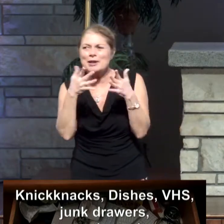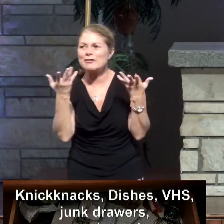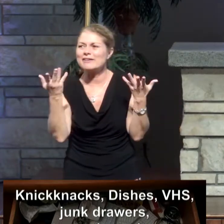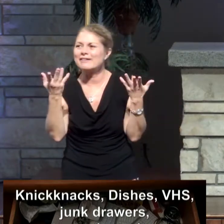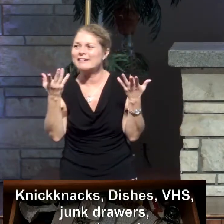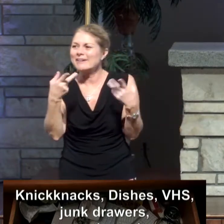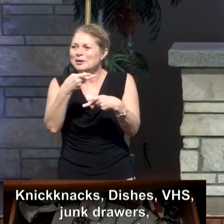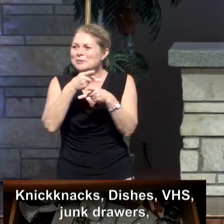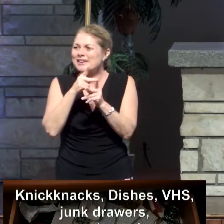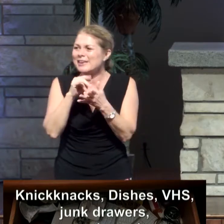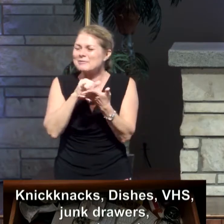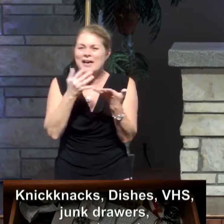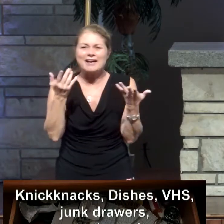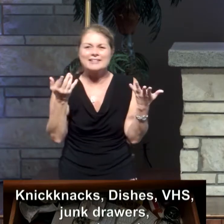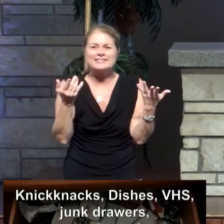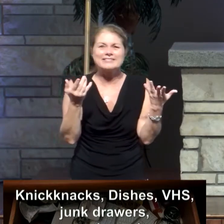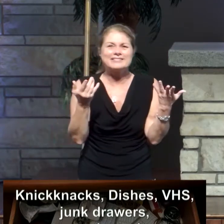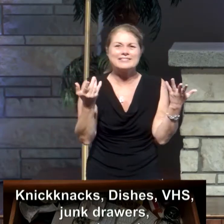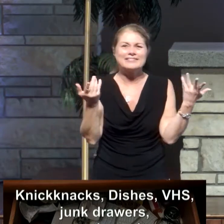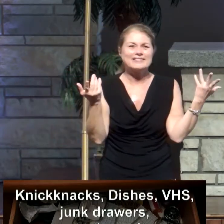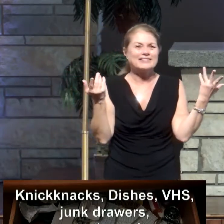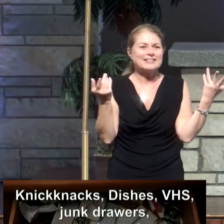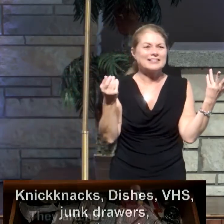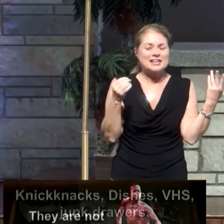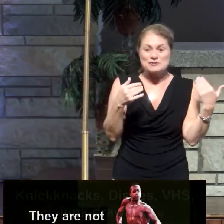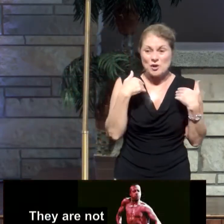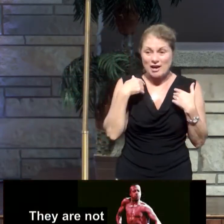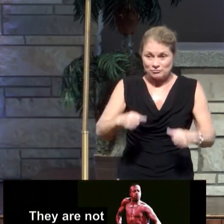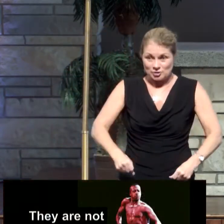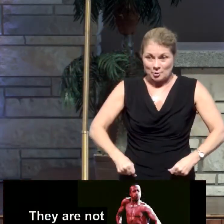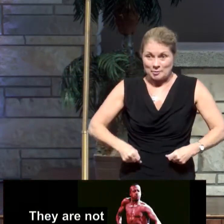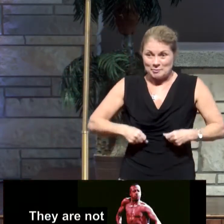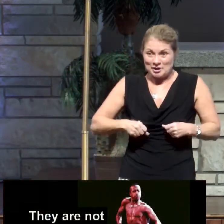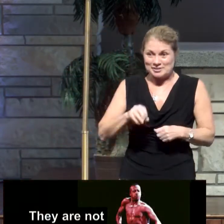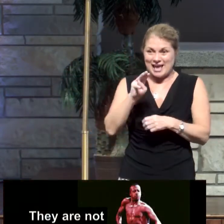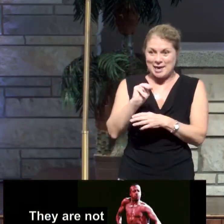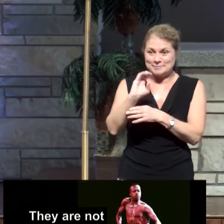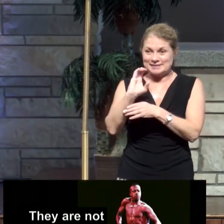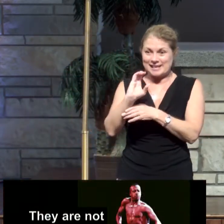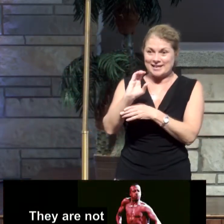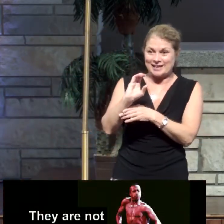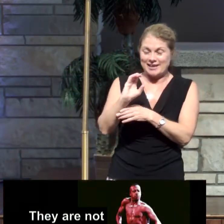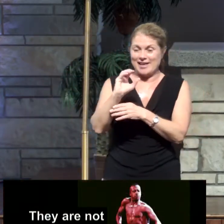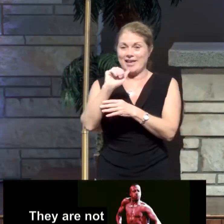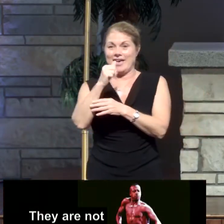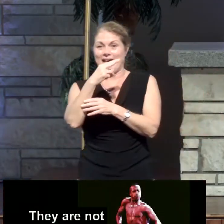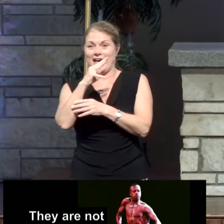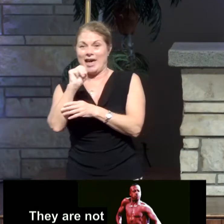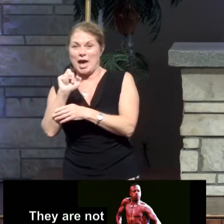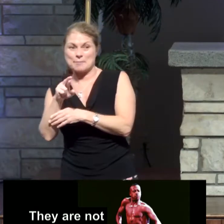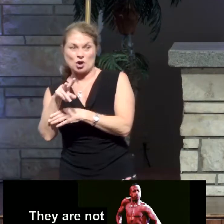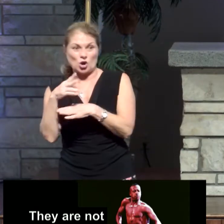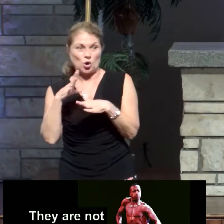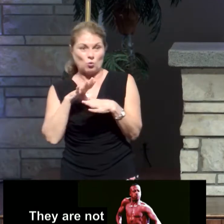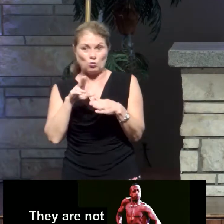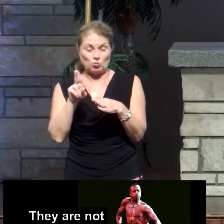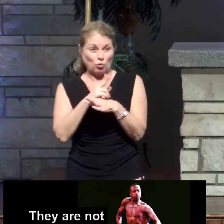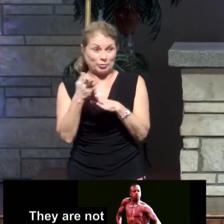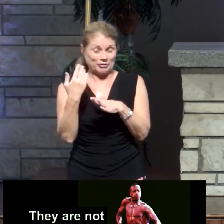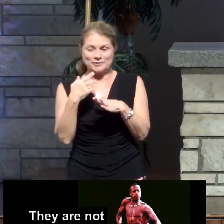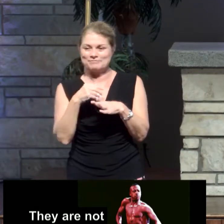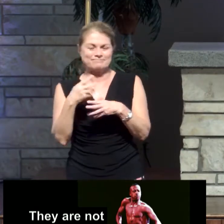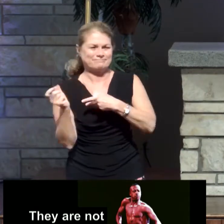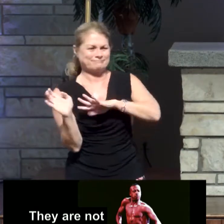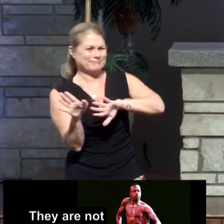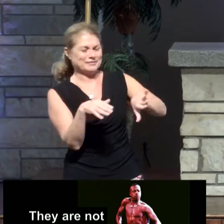keep VHS tape. If you got a pair of pants that MC Hammer wore, throw them out. They are not going to come